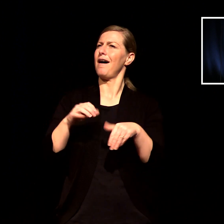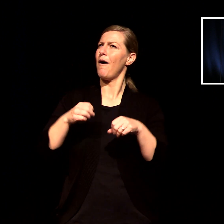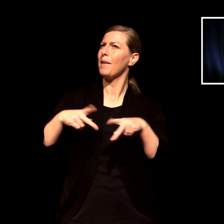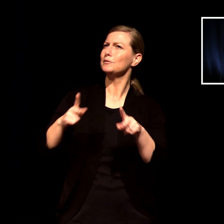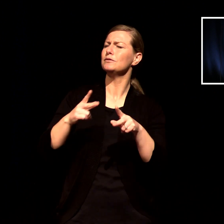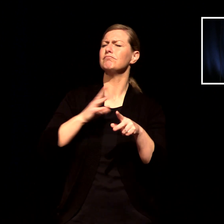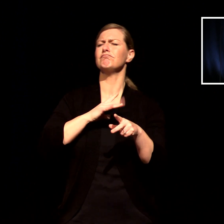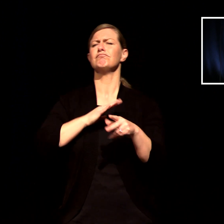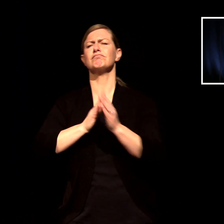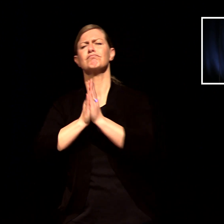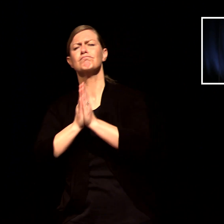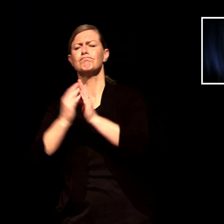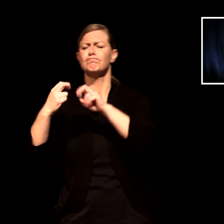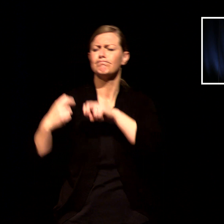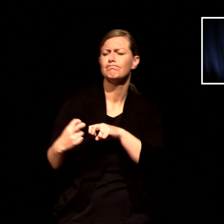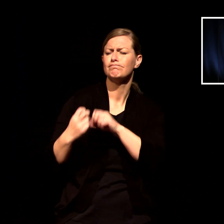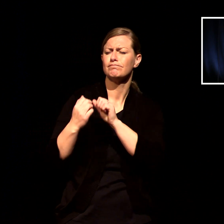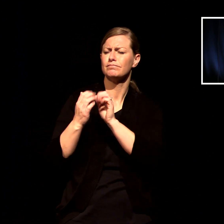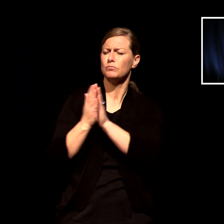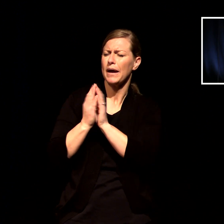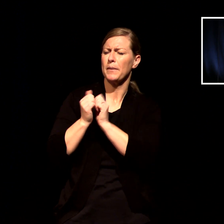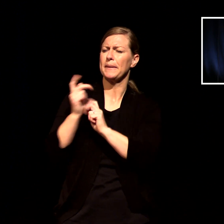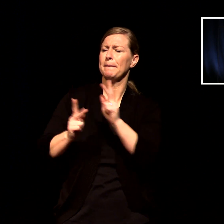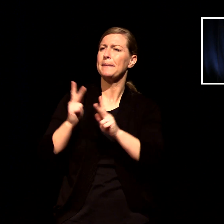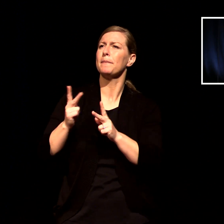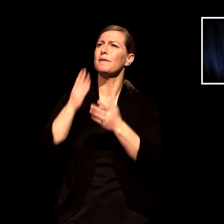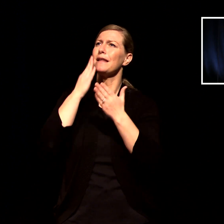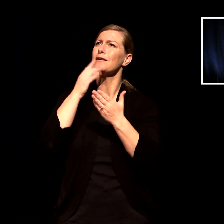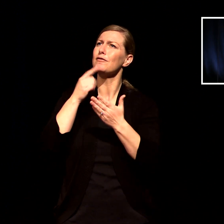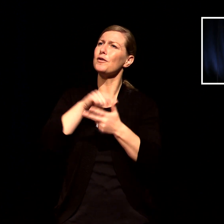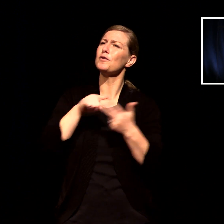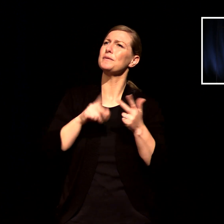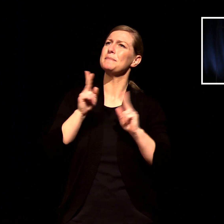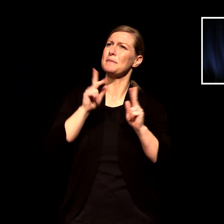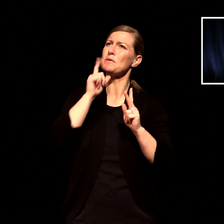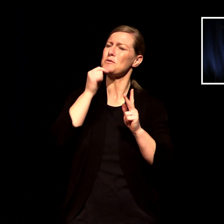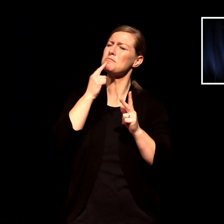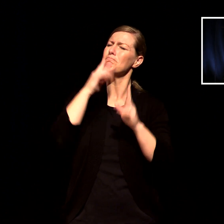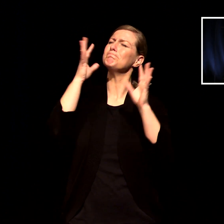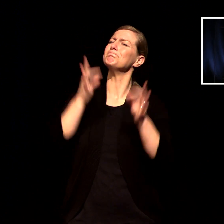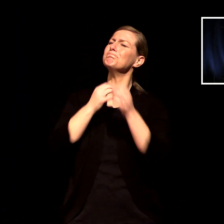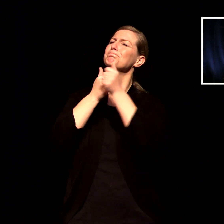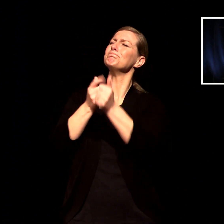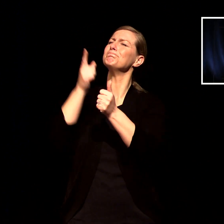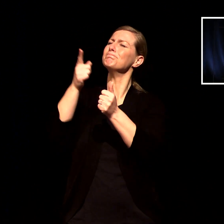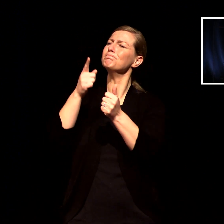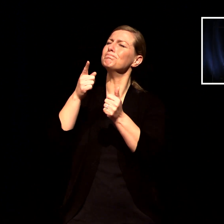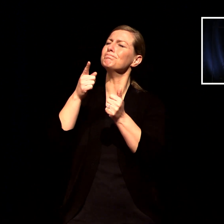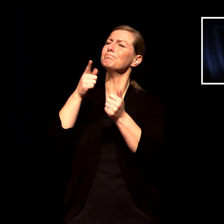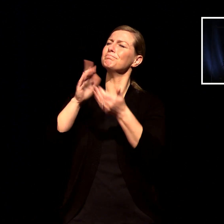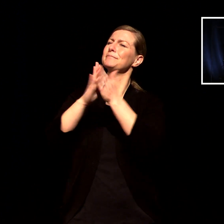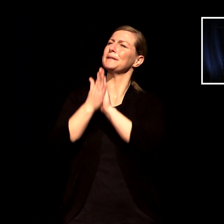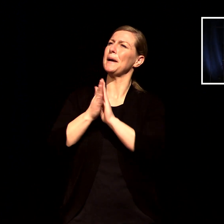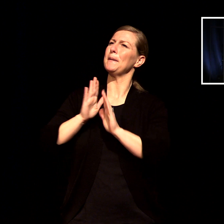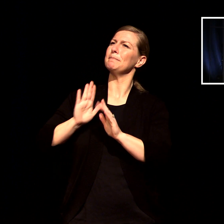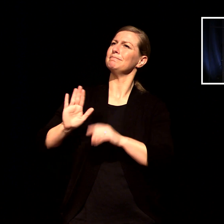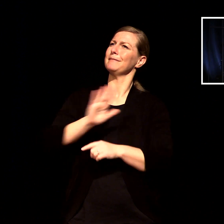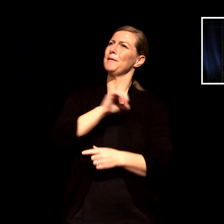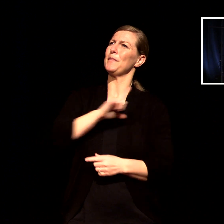people and we thank you for those three that confess you as lord of their life i pray that their